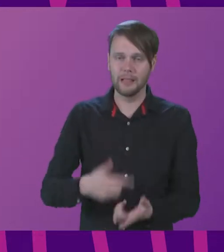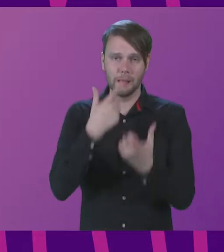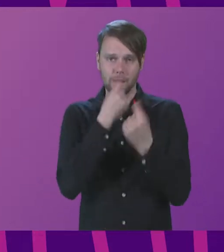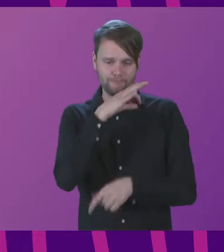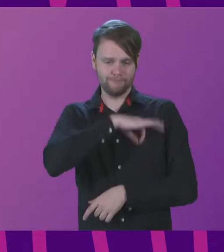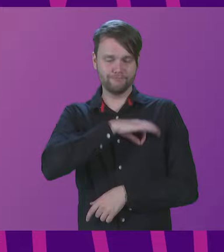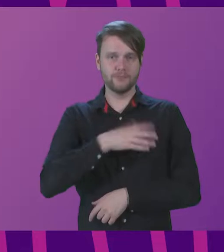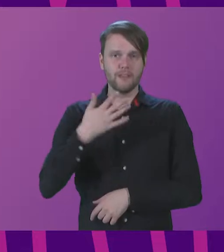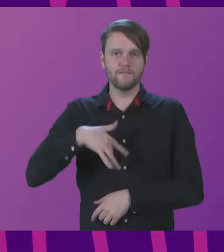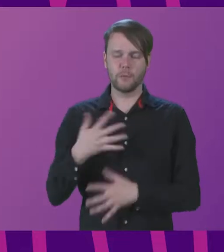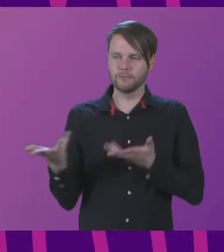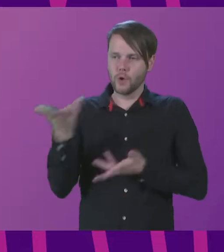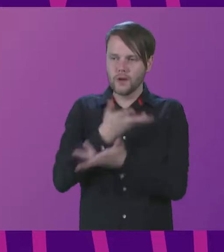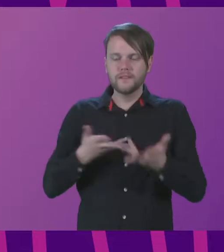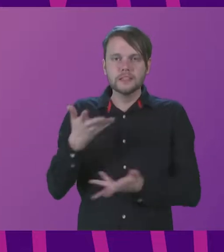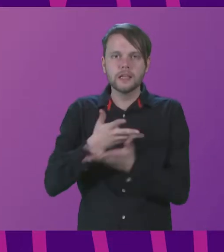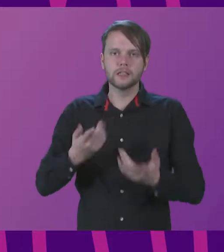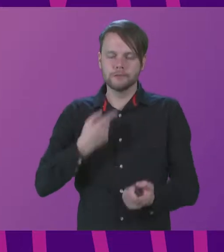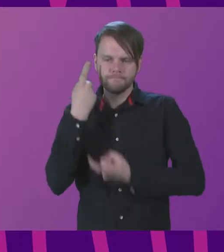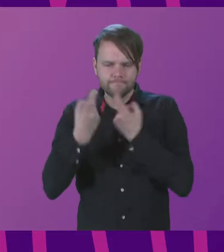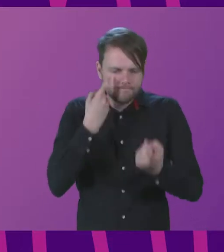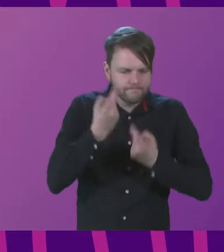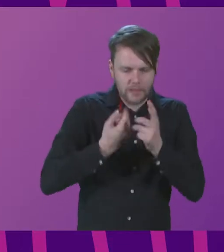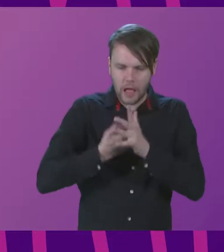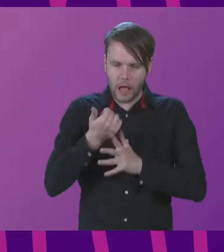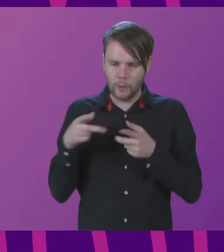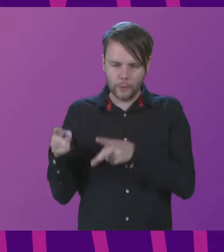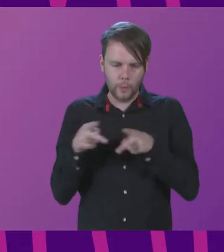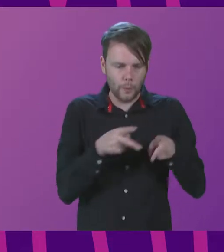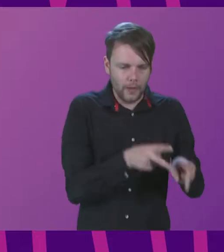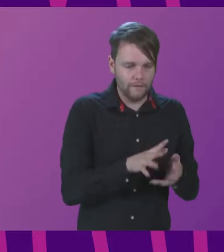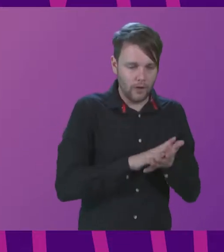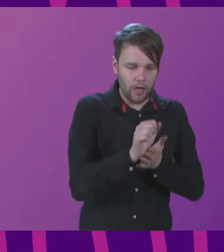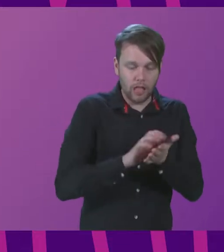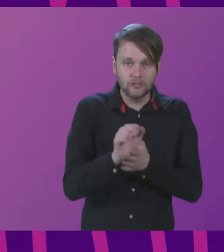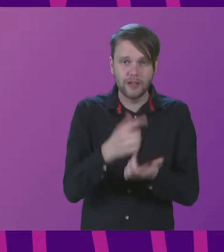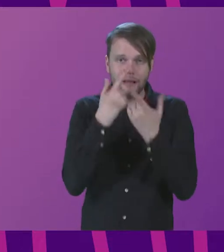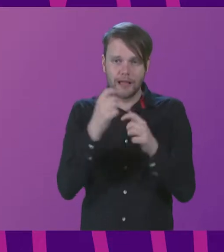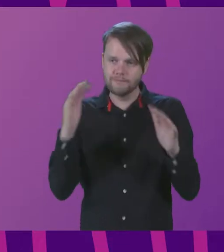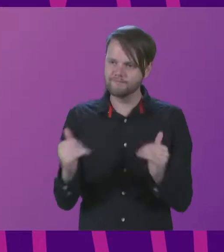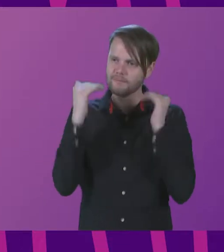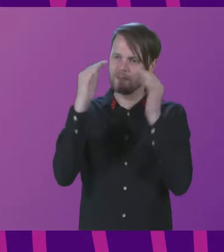from conversations that explore ways in which culture can enhance freedom, improve